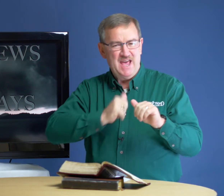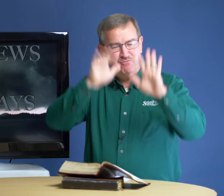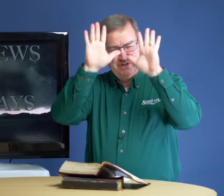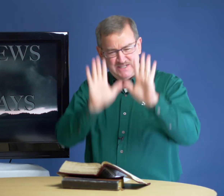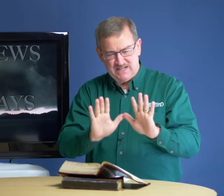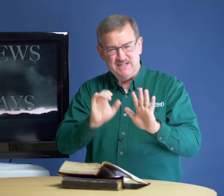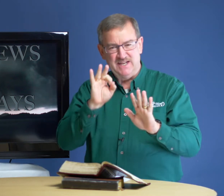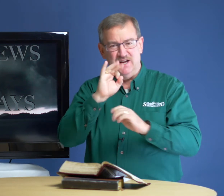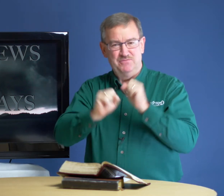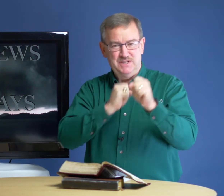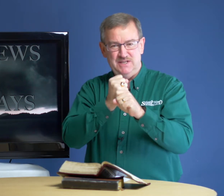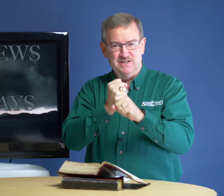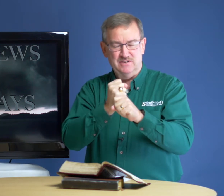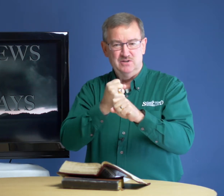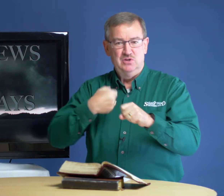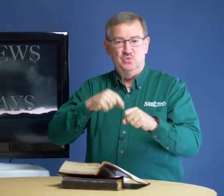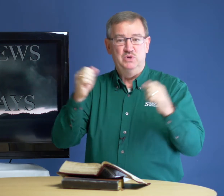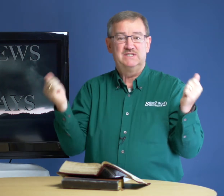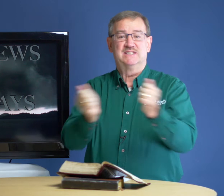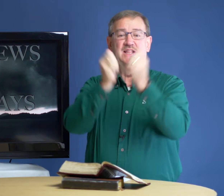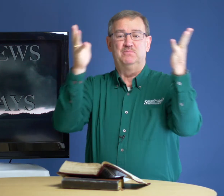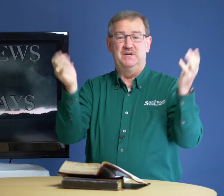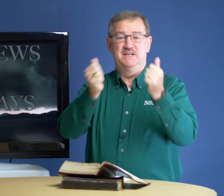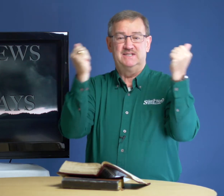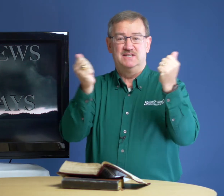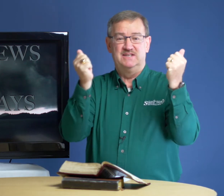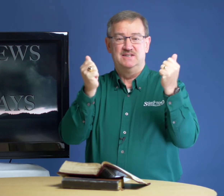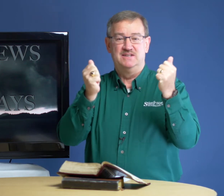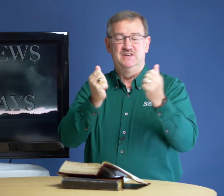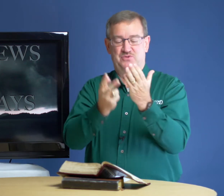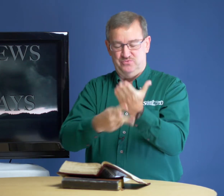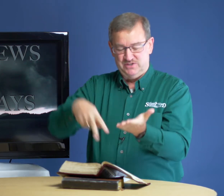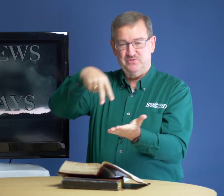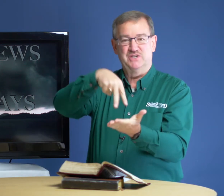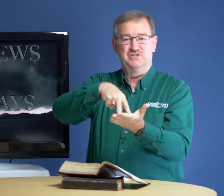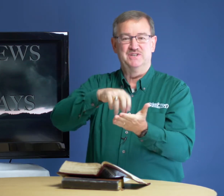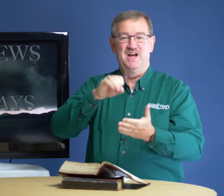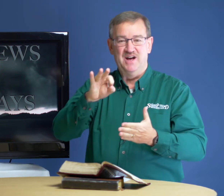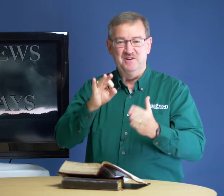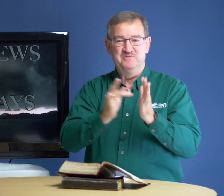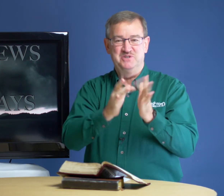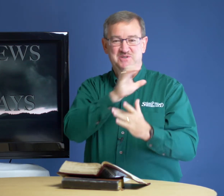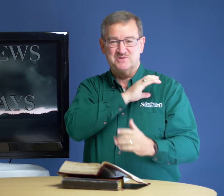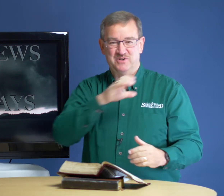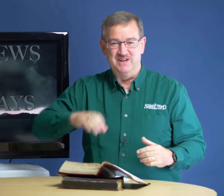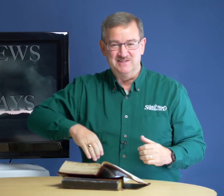every Sunday of the year, we celebrate the resurrection of Jesus Christ.